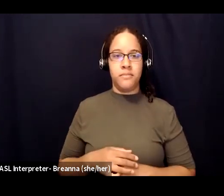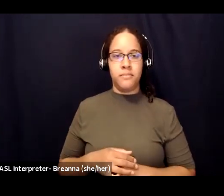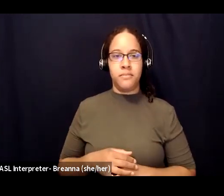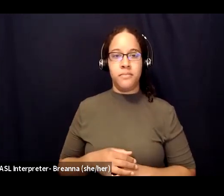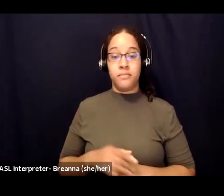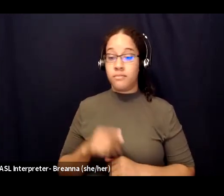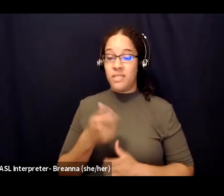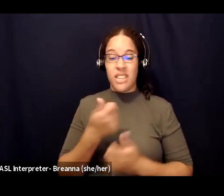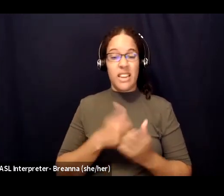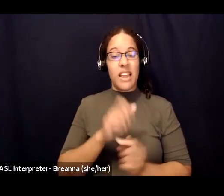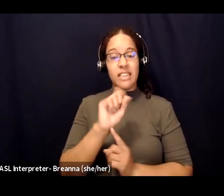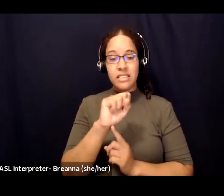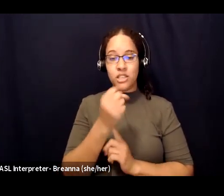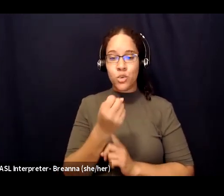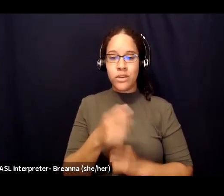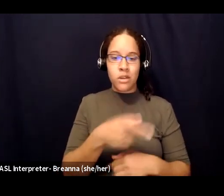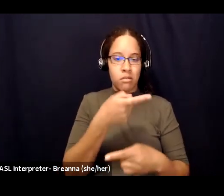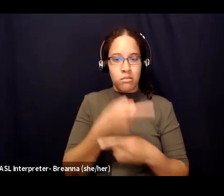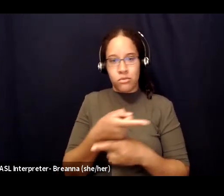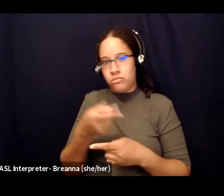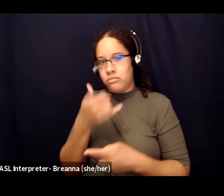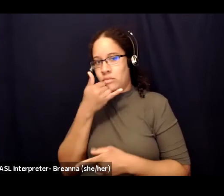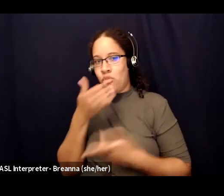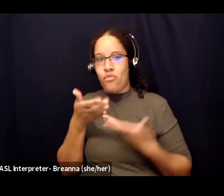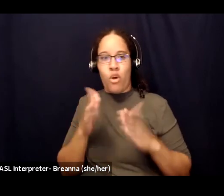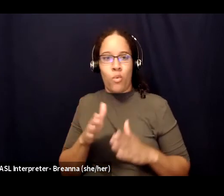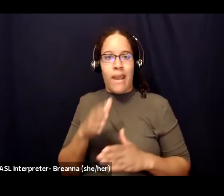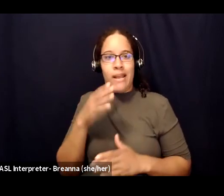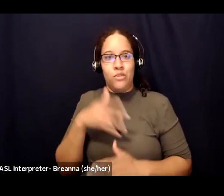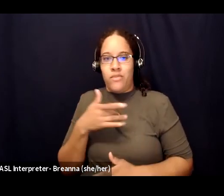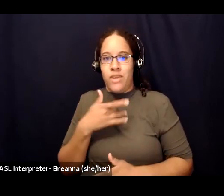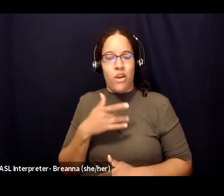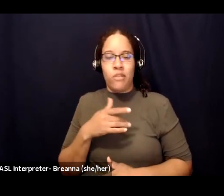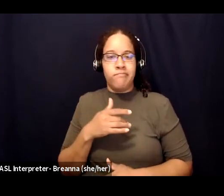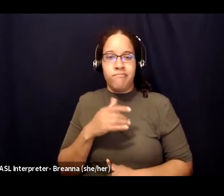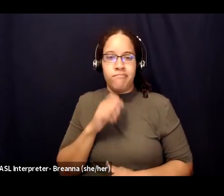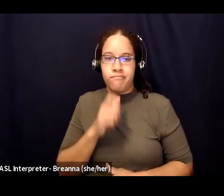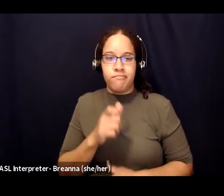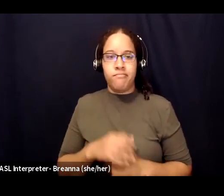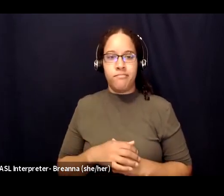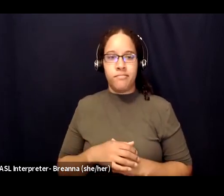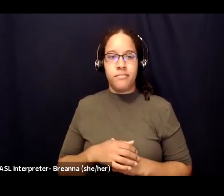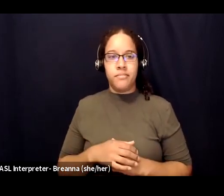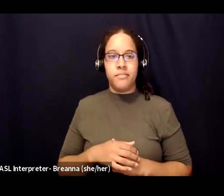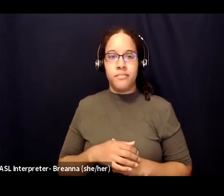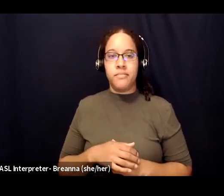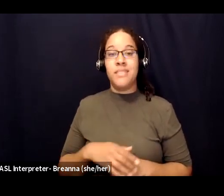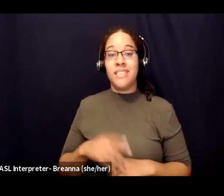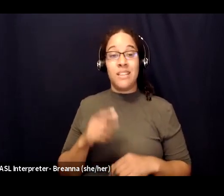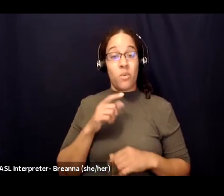we are in control of so little and being in control is never the point beautiful things can be painful